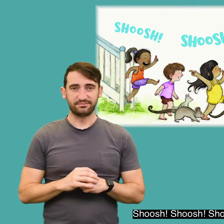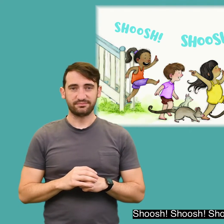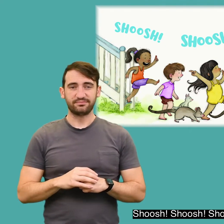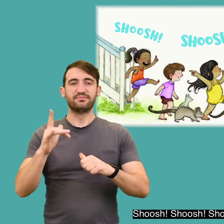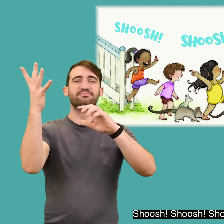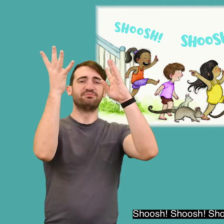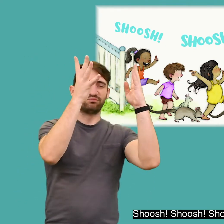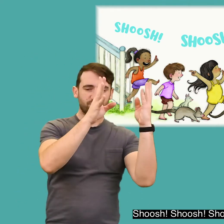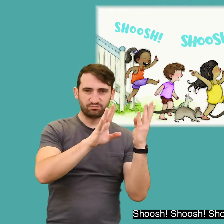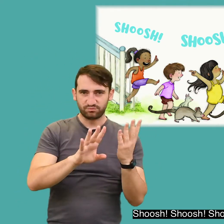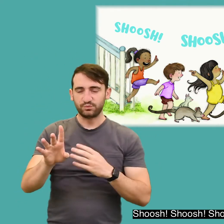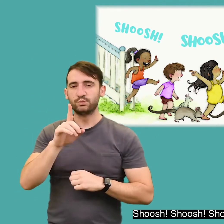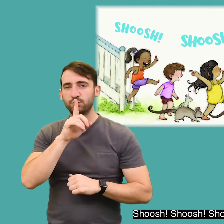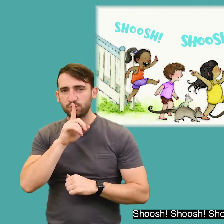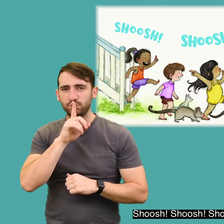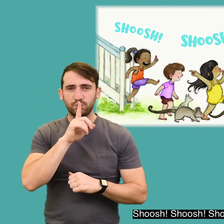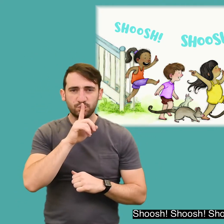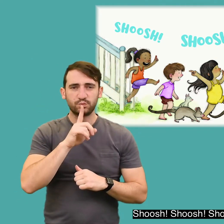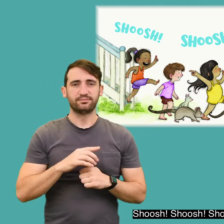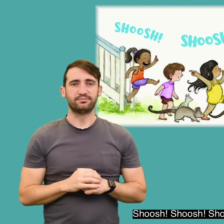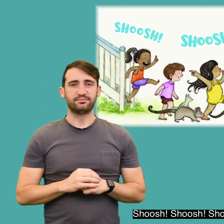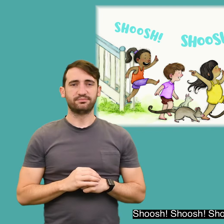Shush, shush, shush, shush,